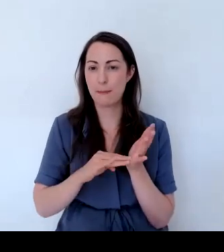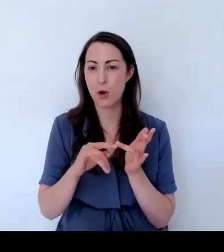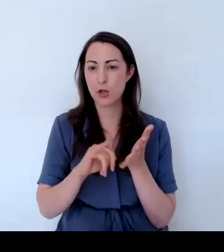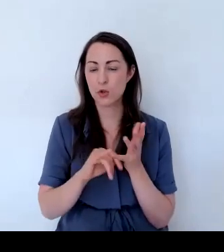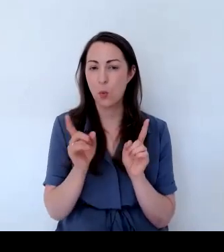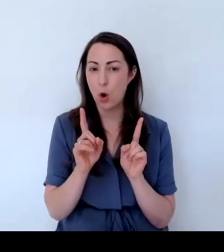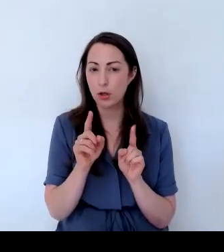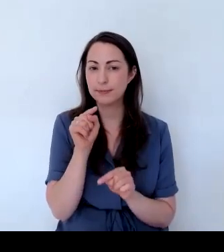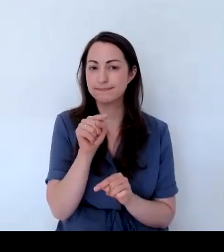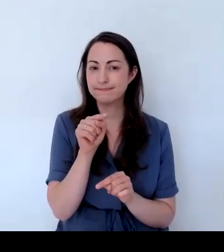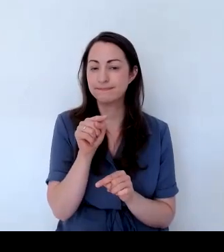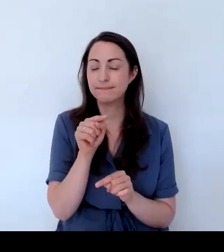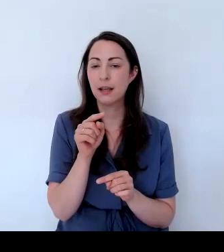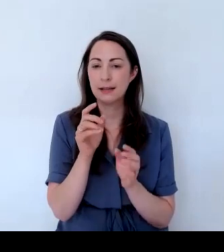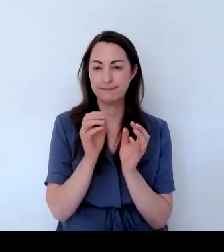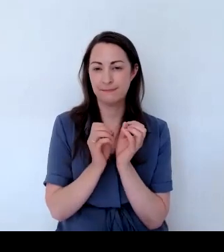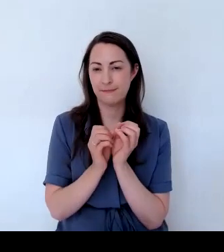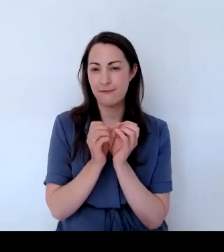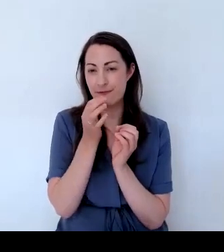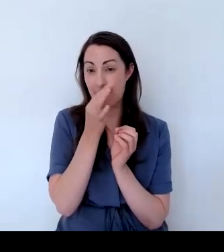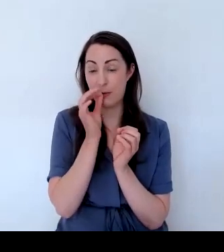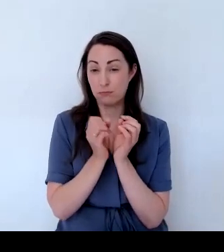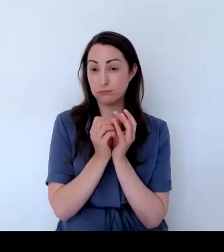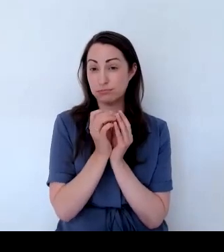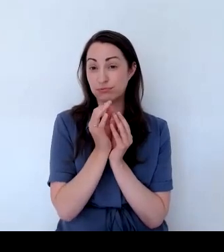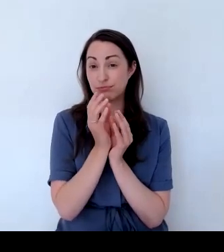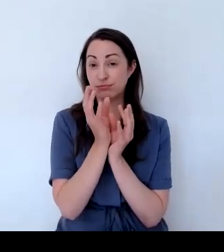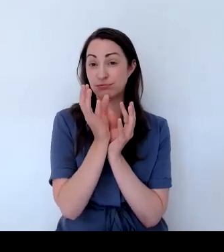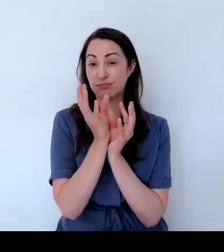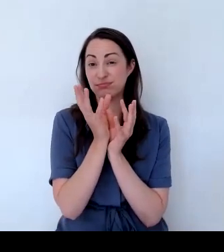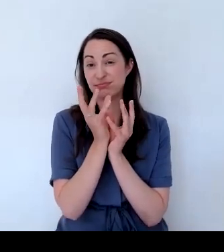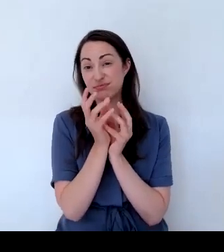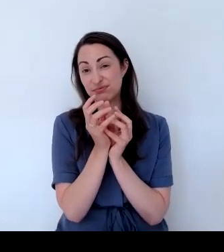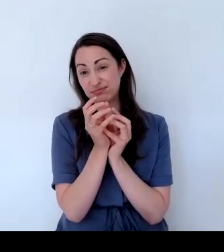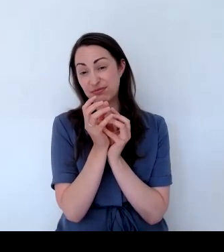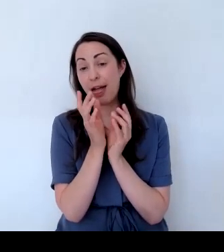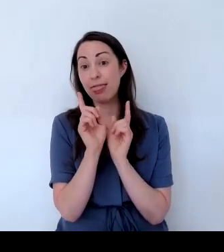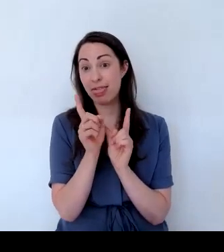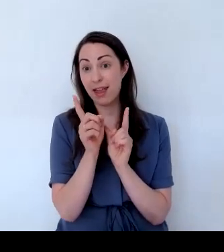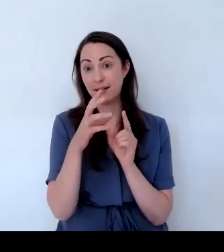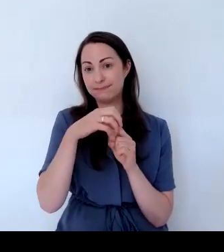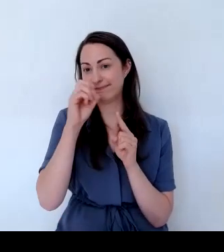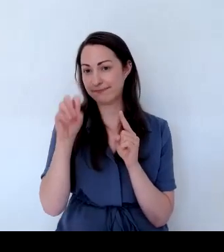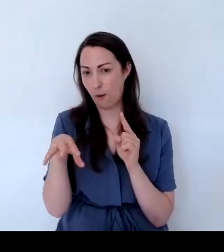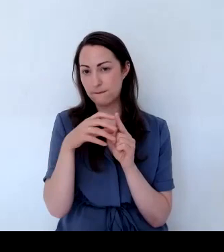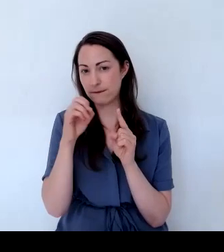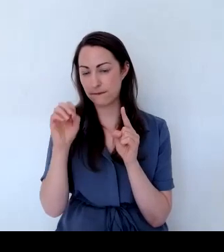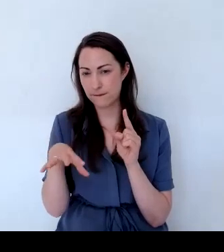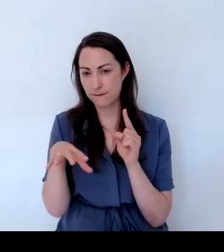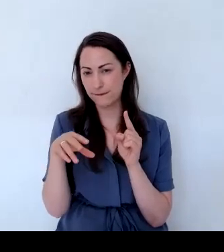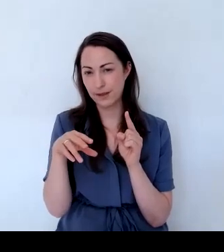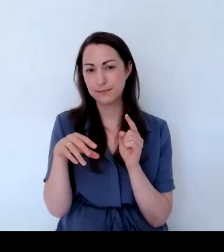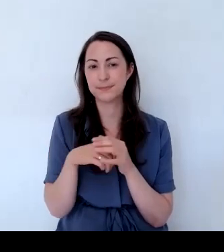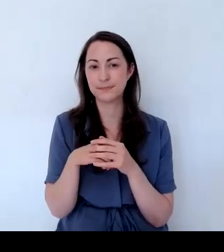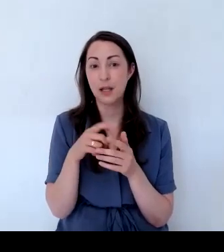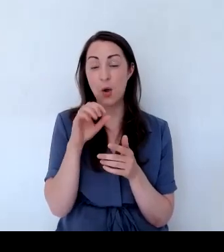appear, just snip them off with your fingers and you'll find lots more appearing, and they will flower right through to